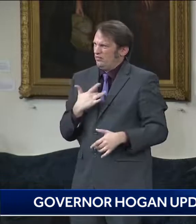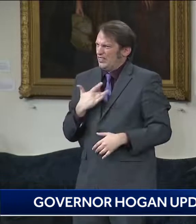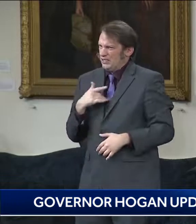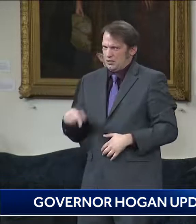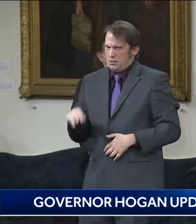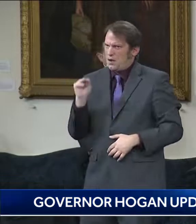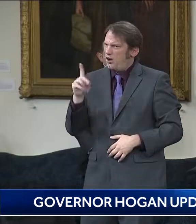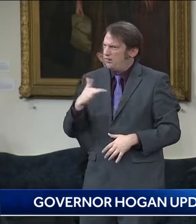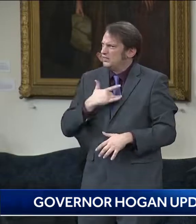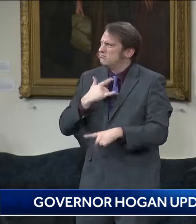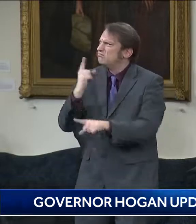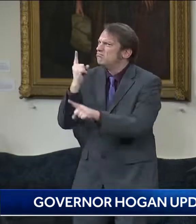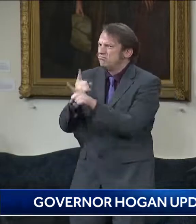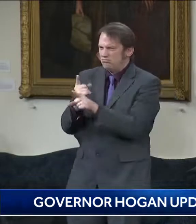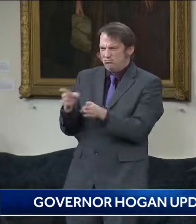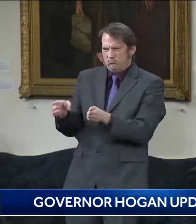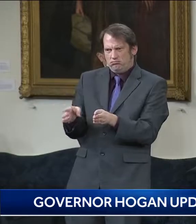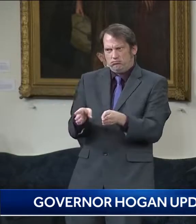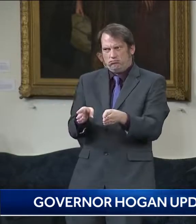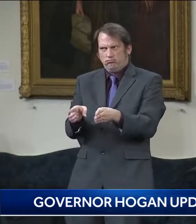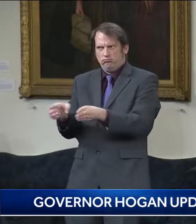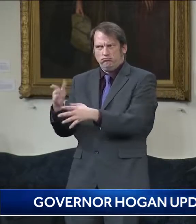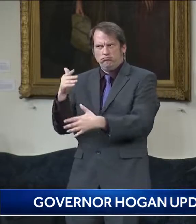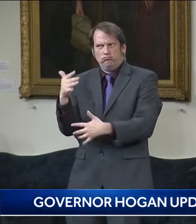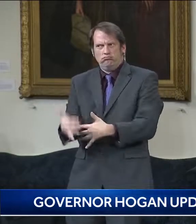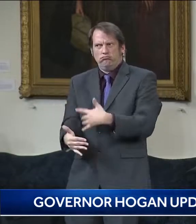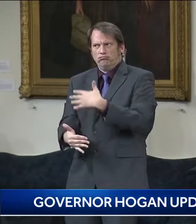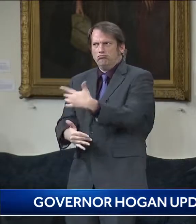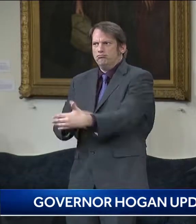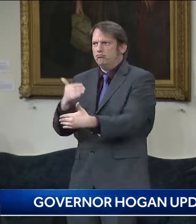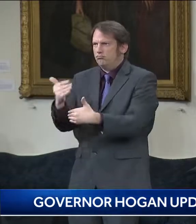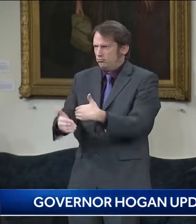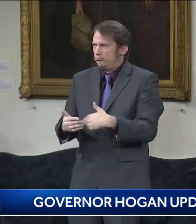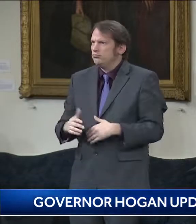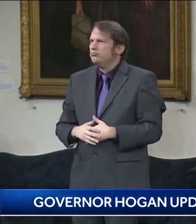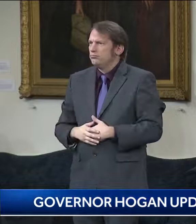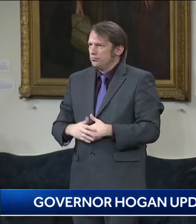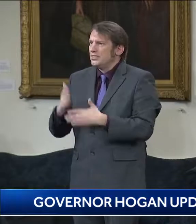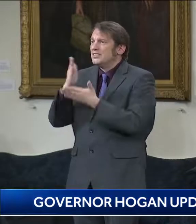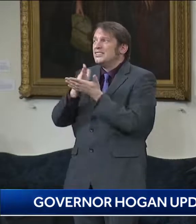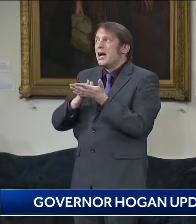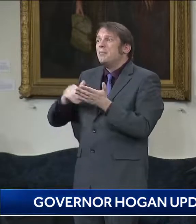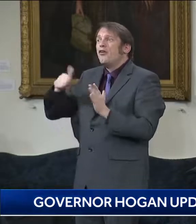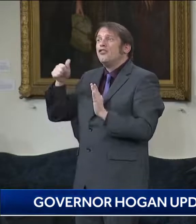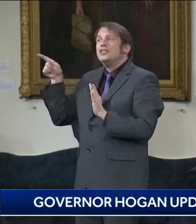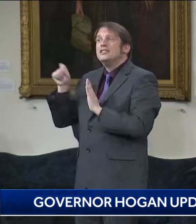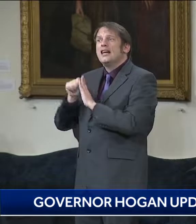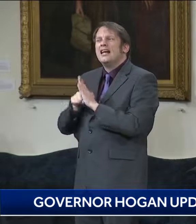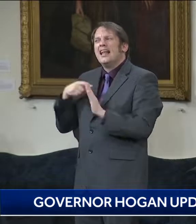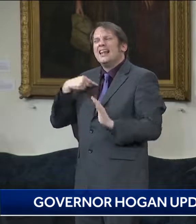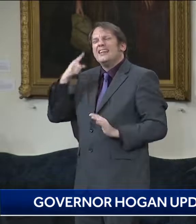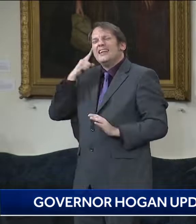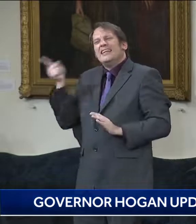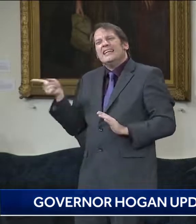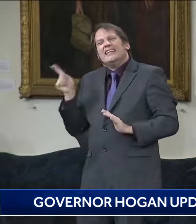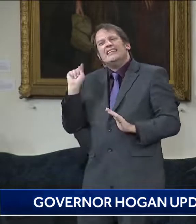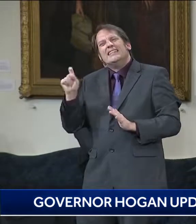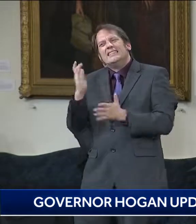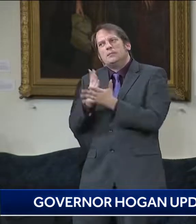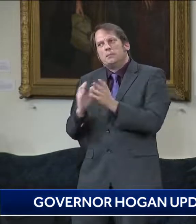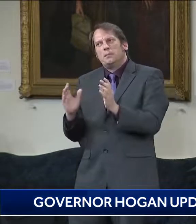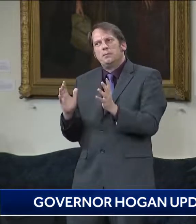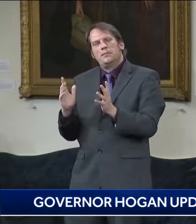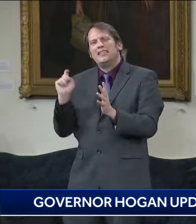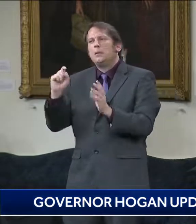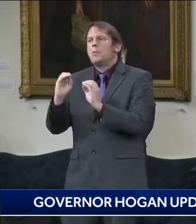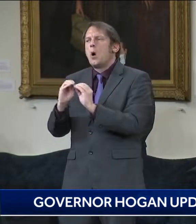I don't want to be critical of any of my colleagues, but maybe some of them should be where we are, rather than on either end of the spectrum. We're sort of right down the middle